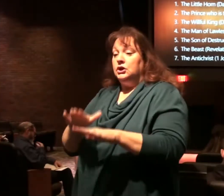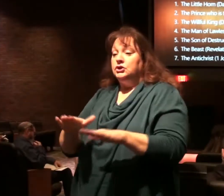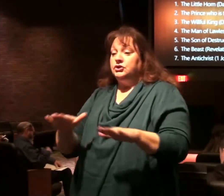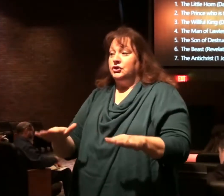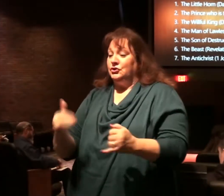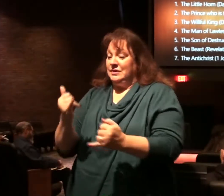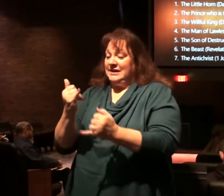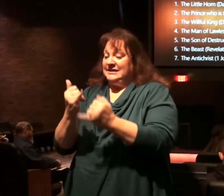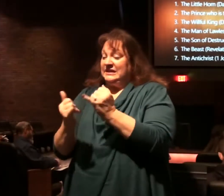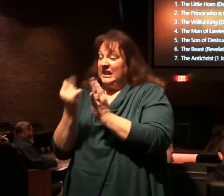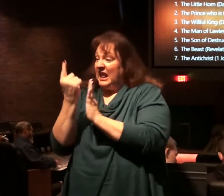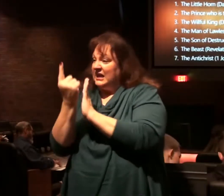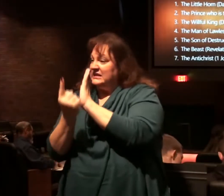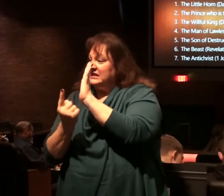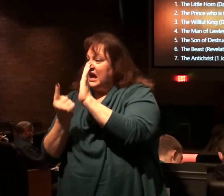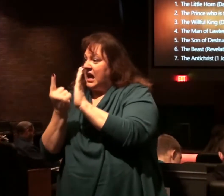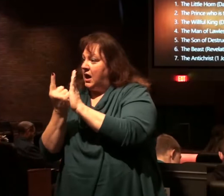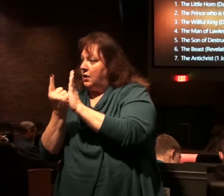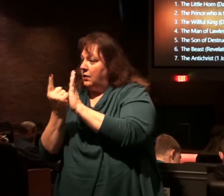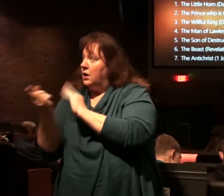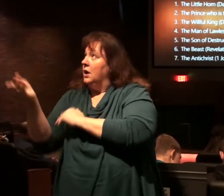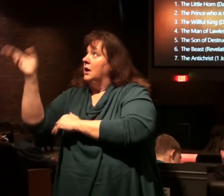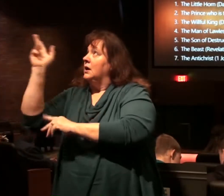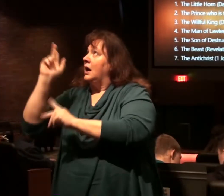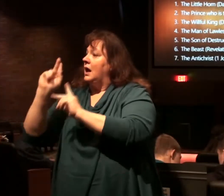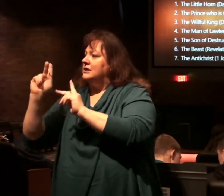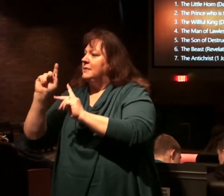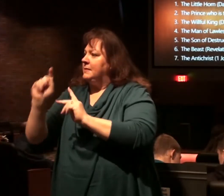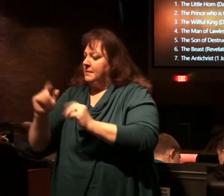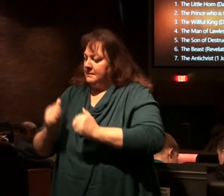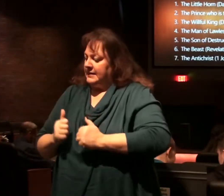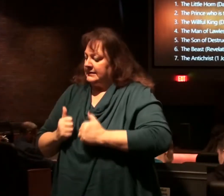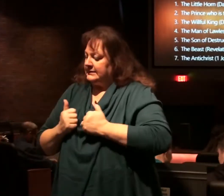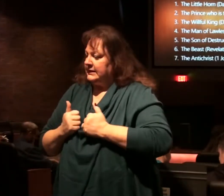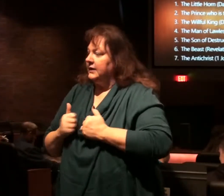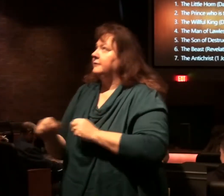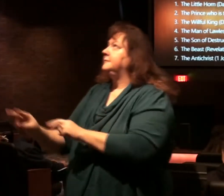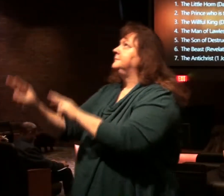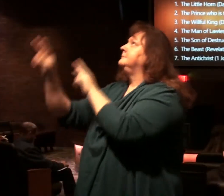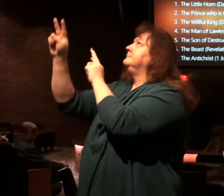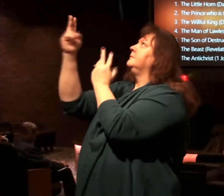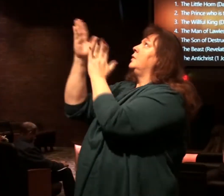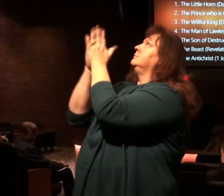last hour. God's people are to be living in expectation.